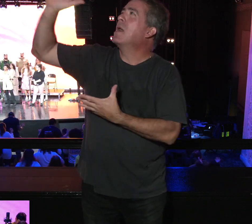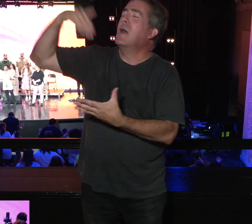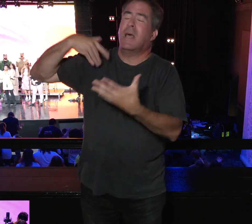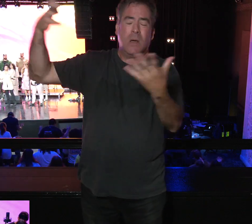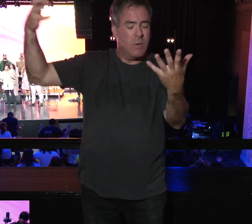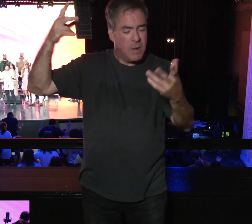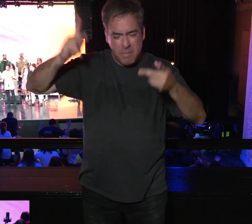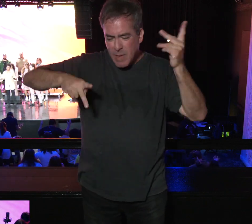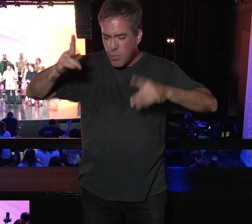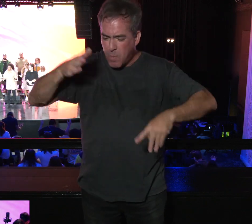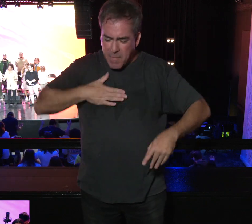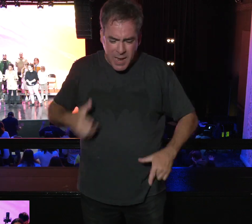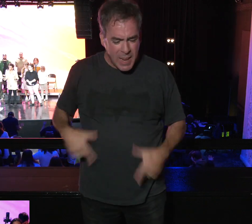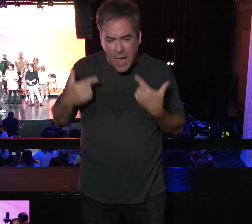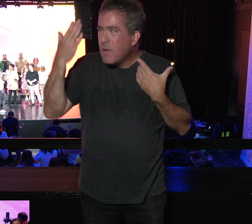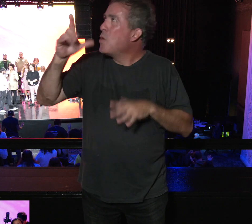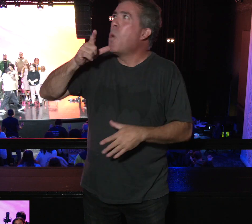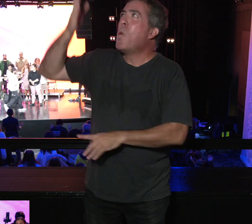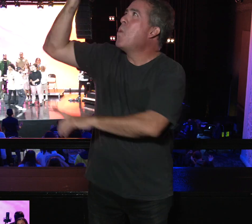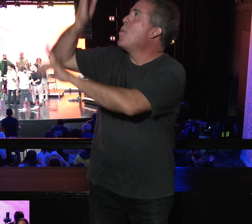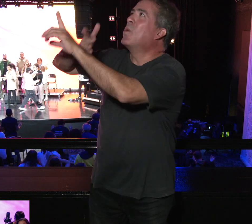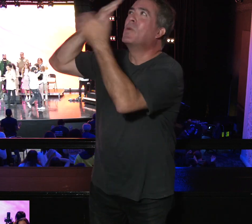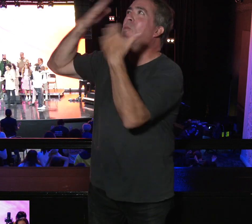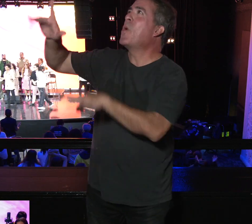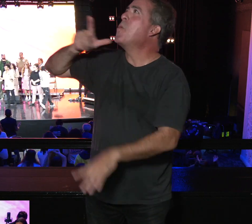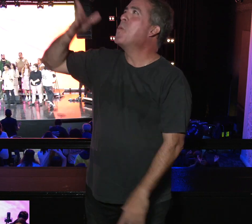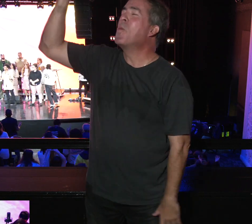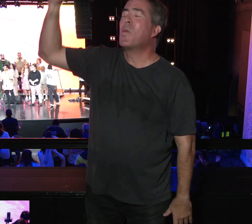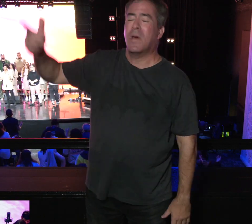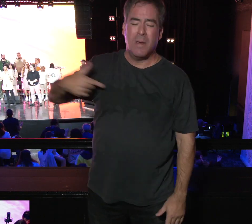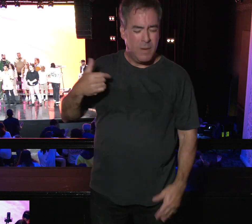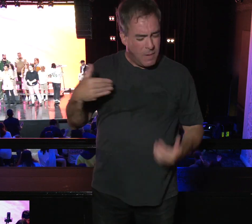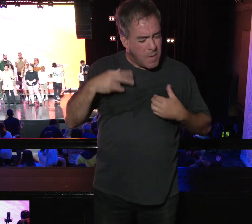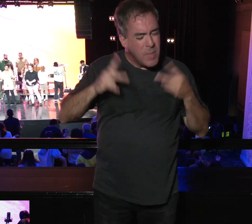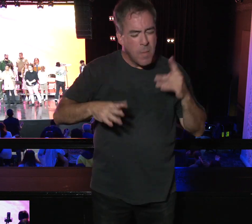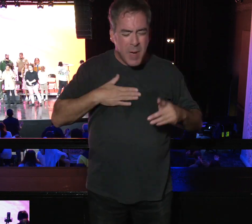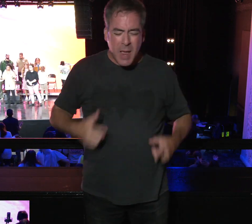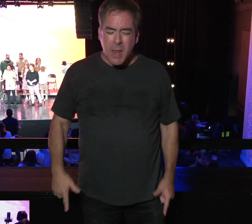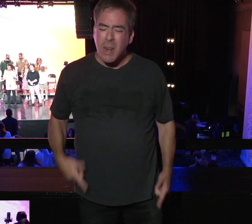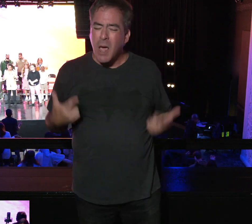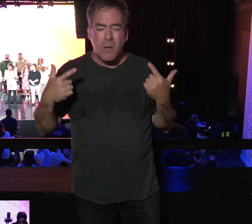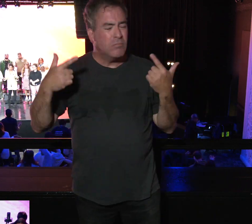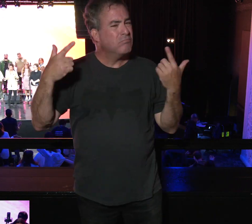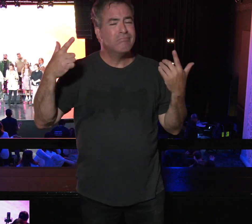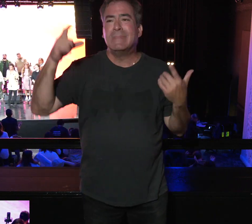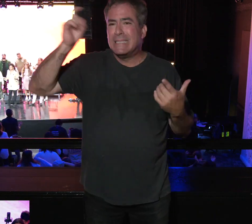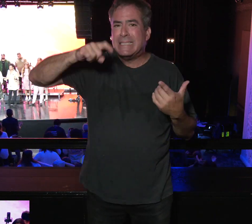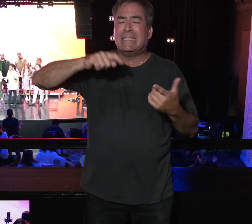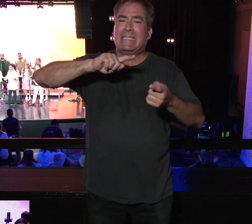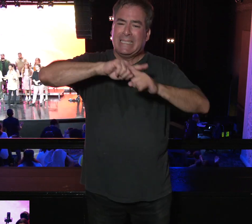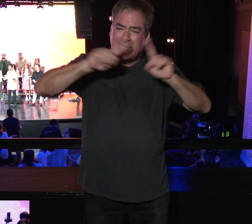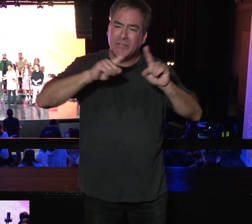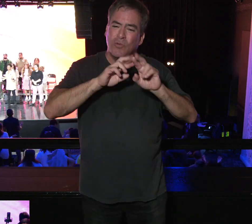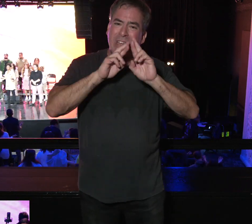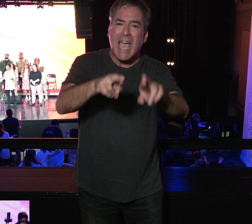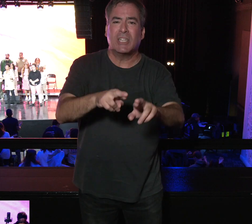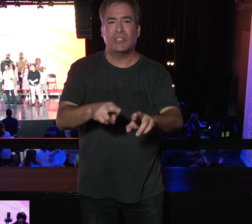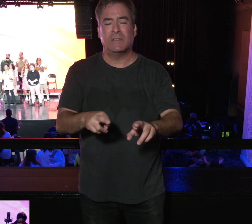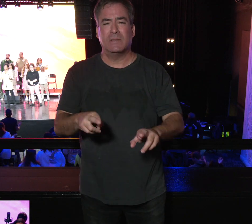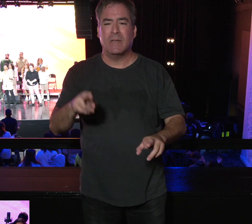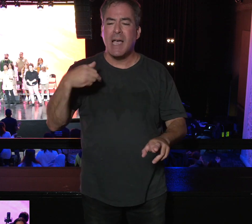I got people in my life that don't know you. I got people in my life that need a different reaction from me.